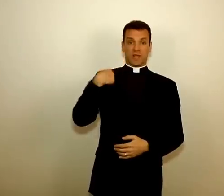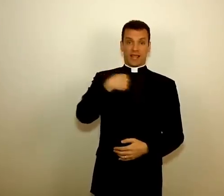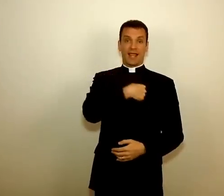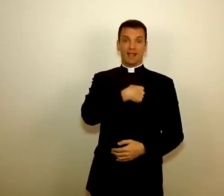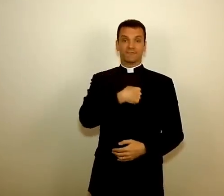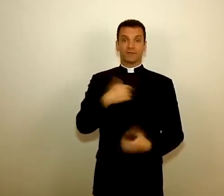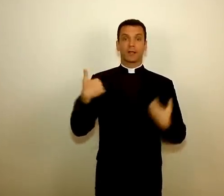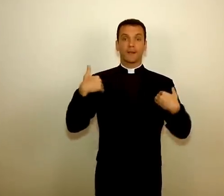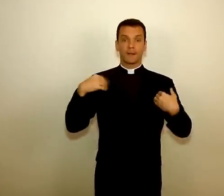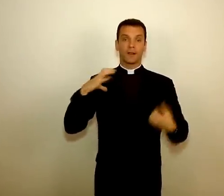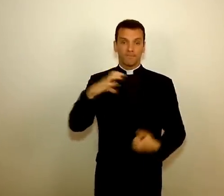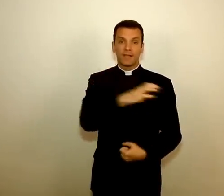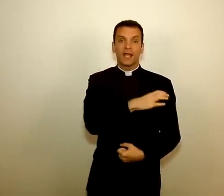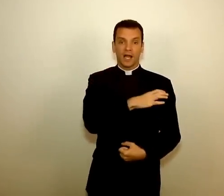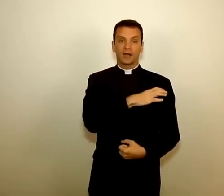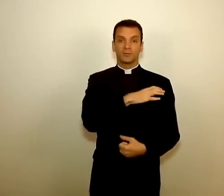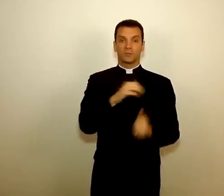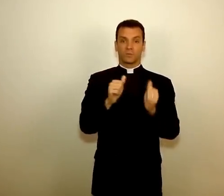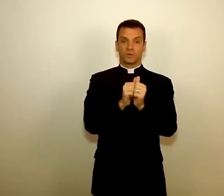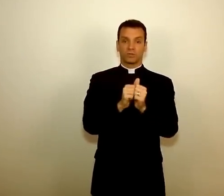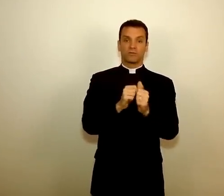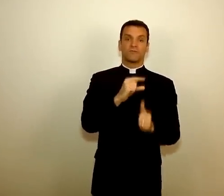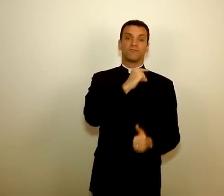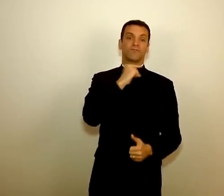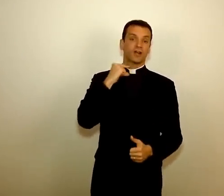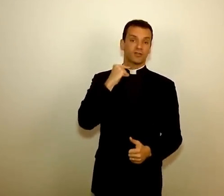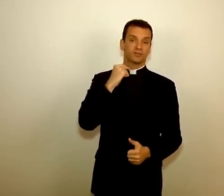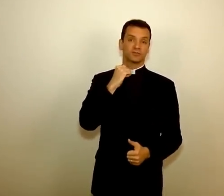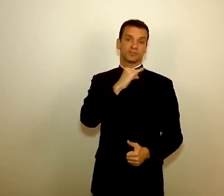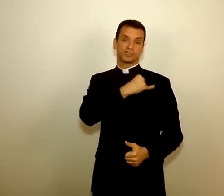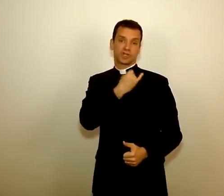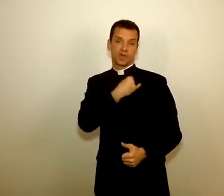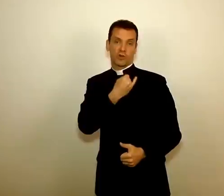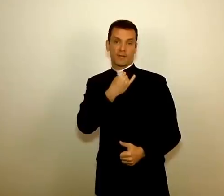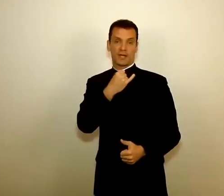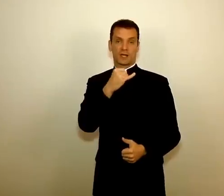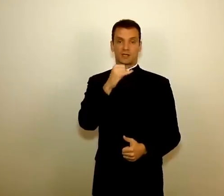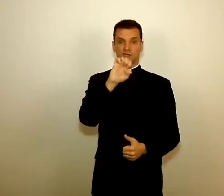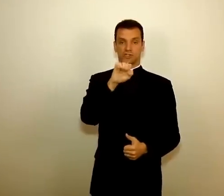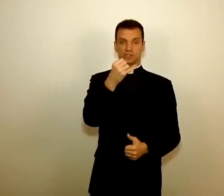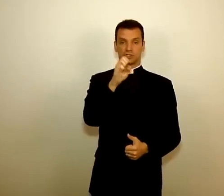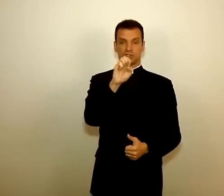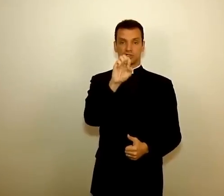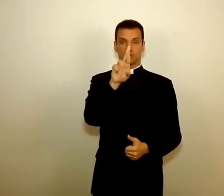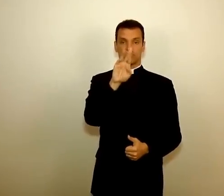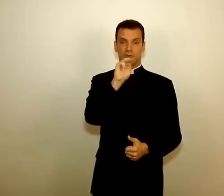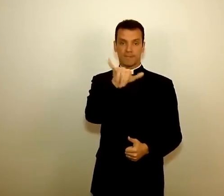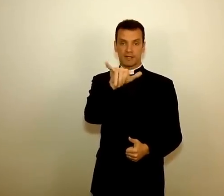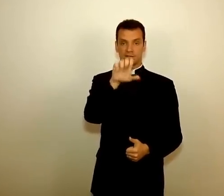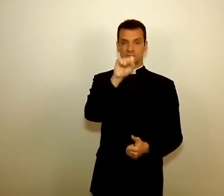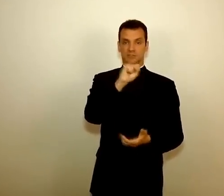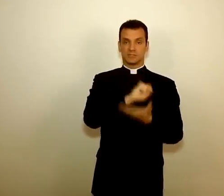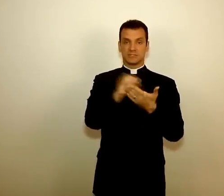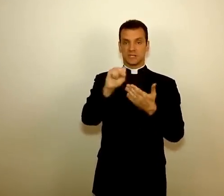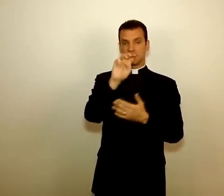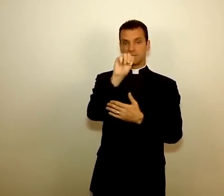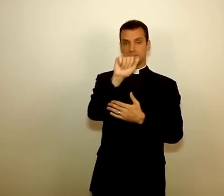in this regard. Here in Boston, we set up a little committee with Jeremy, Jerry St.